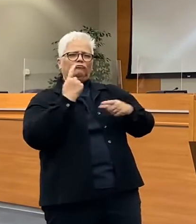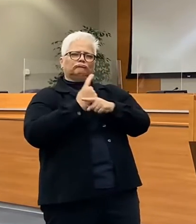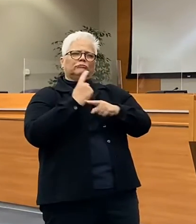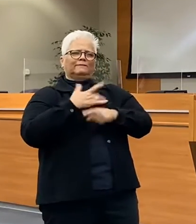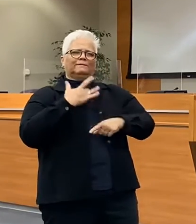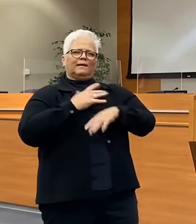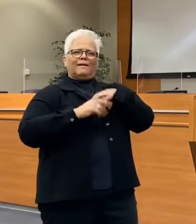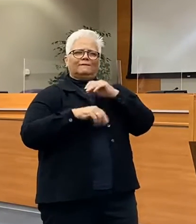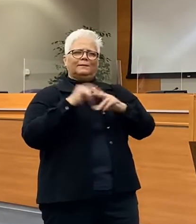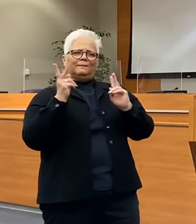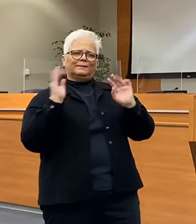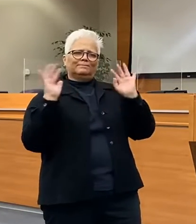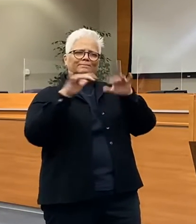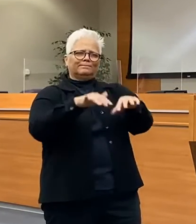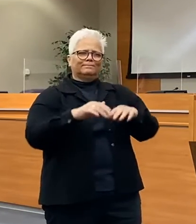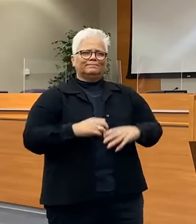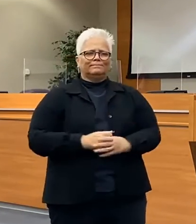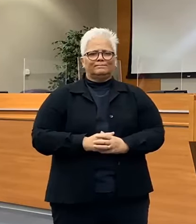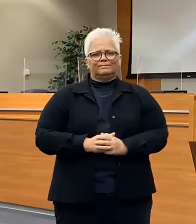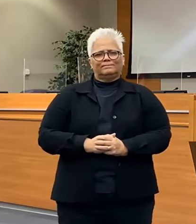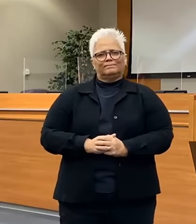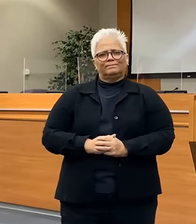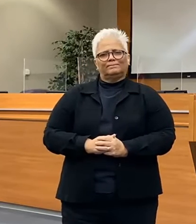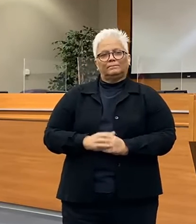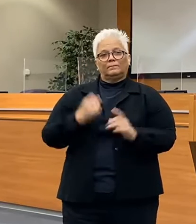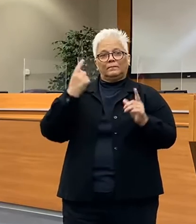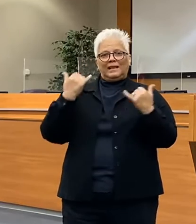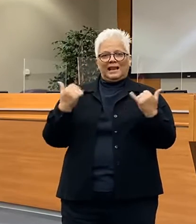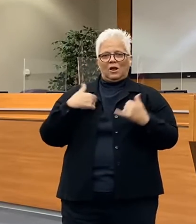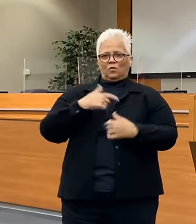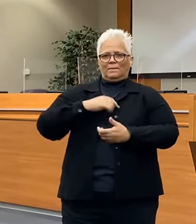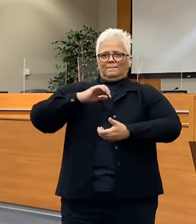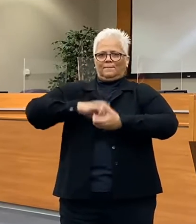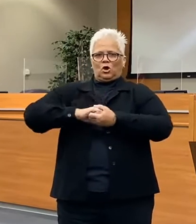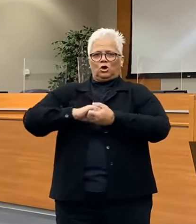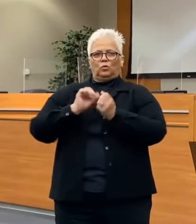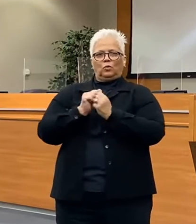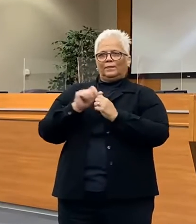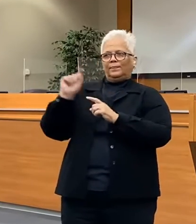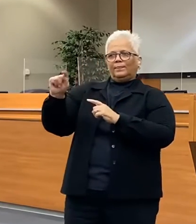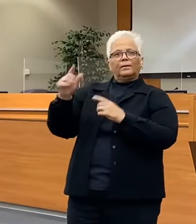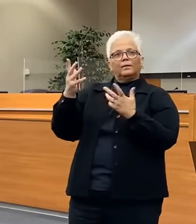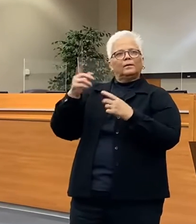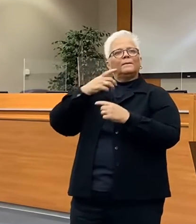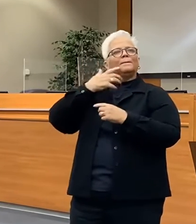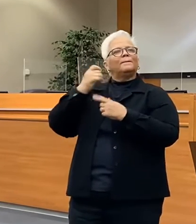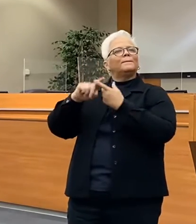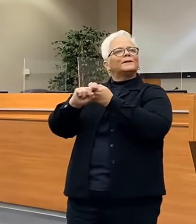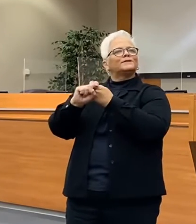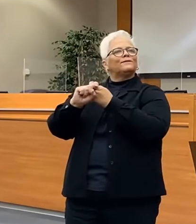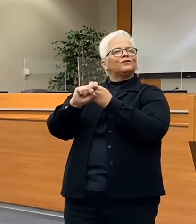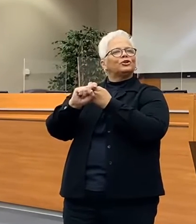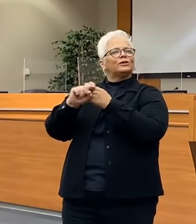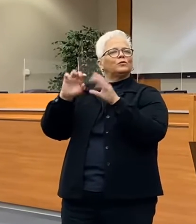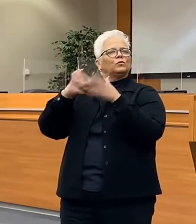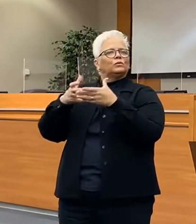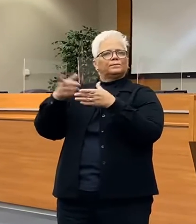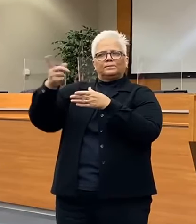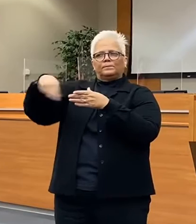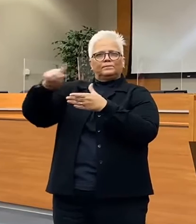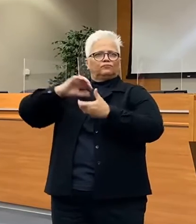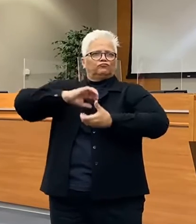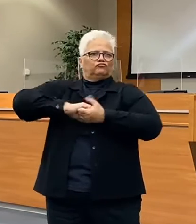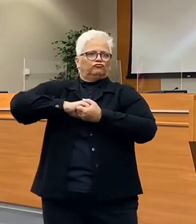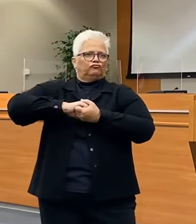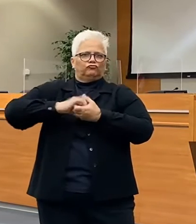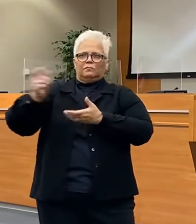operate the shelter, both currently and the new facility. And they will help us. mean, the goal for us is to get to be